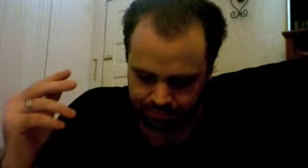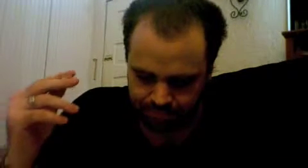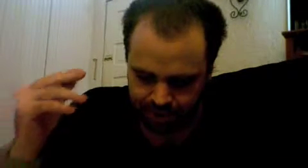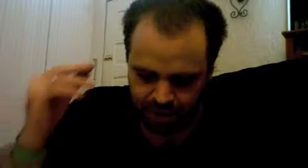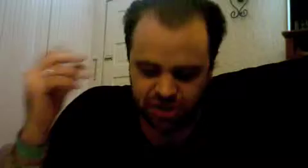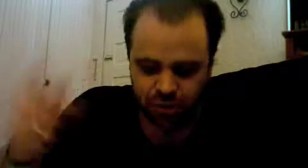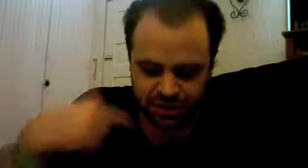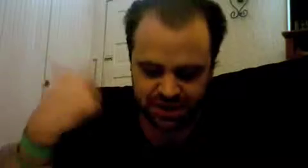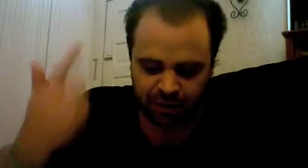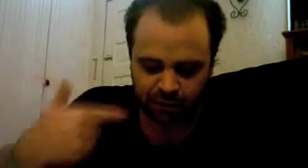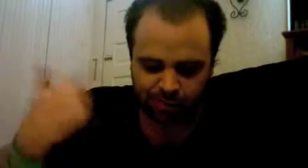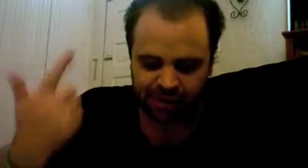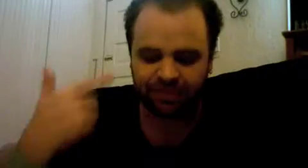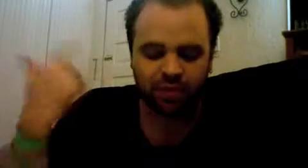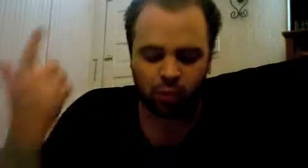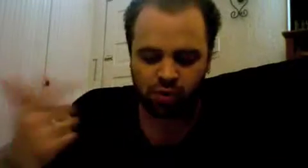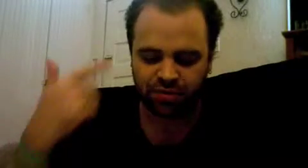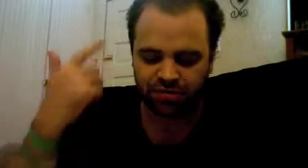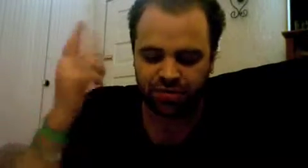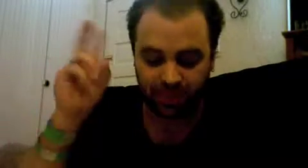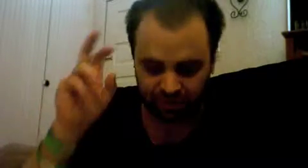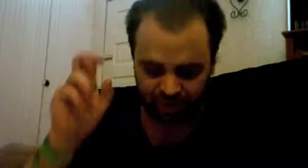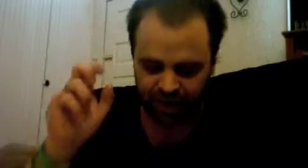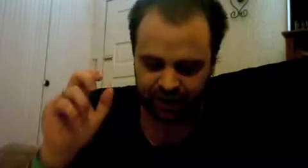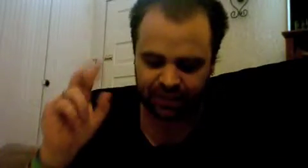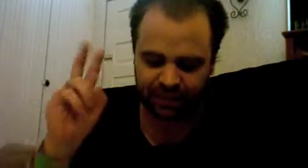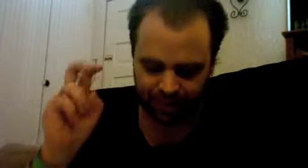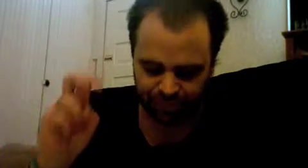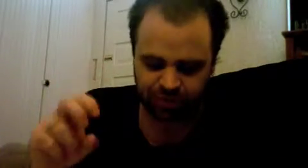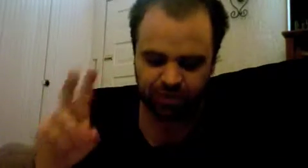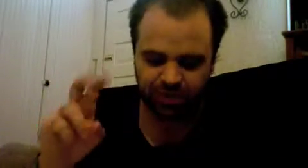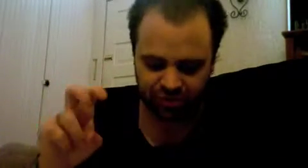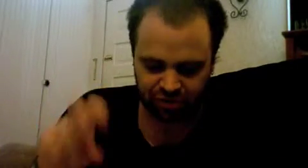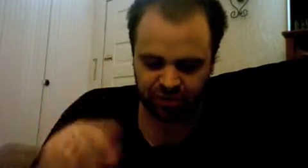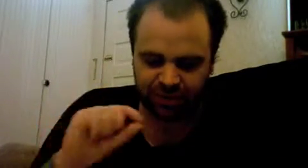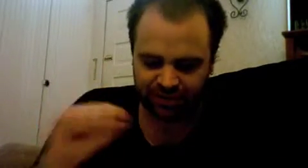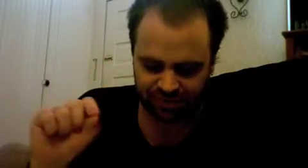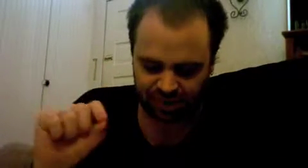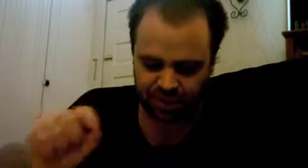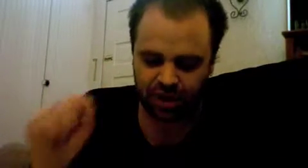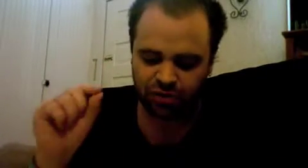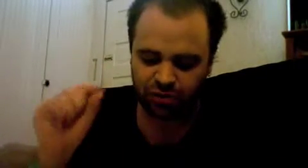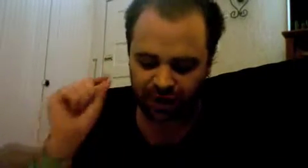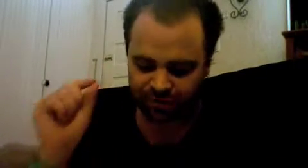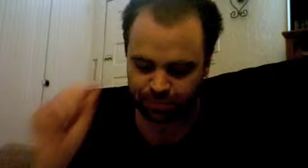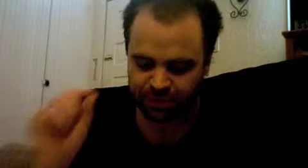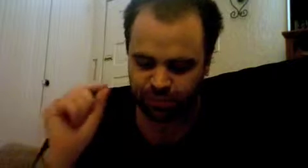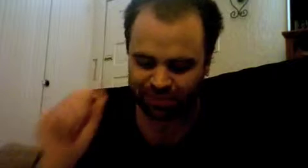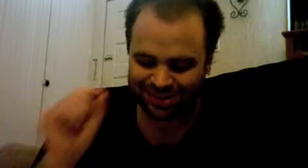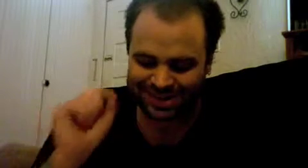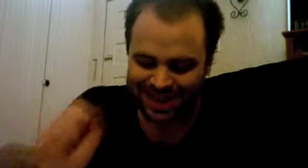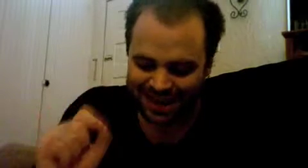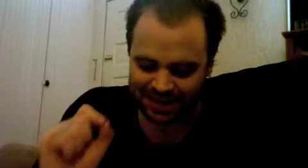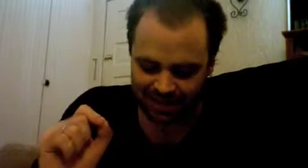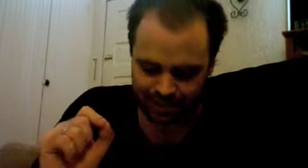so it is equally plain that the words the divine the absolute the eternal etc do not express what is contained in them